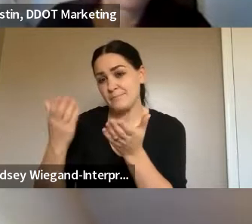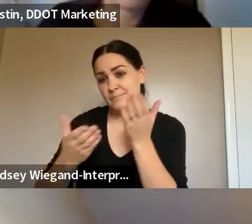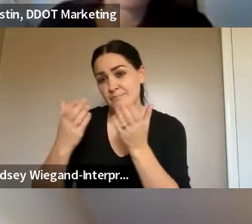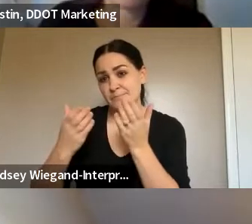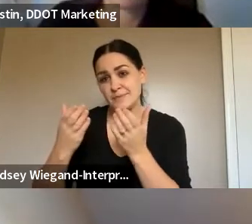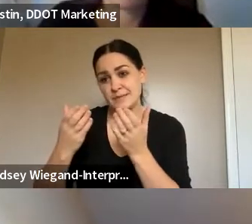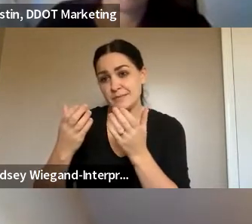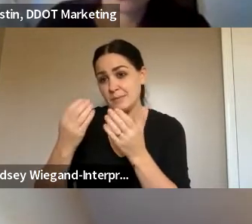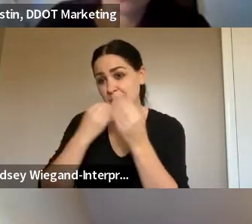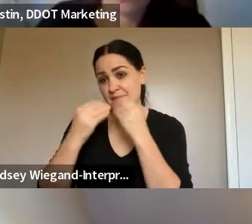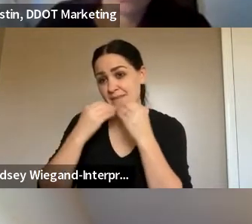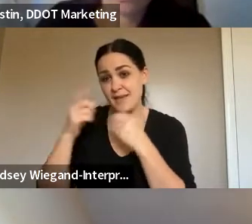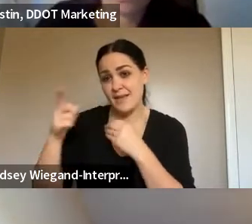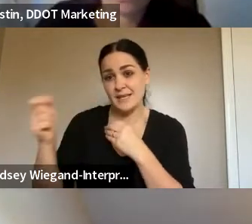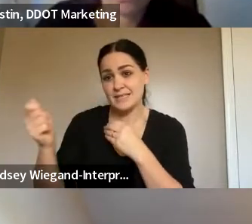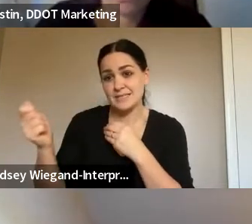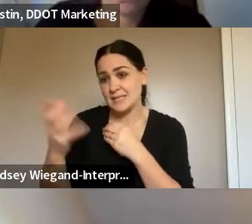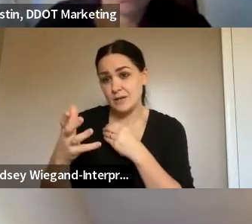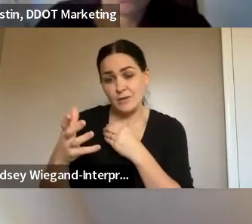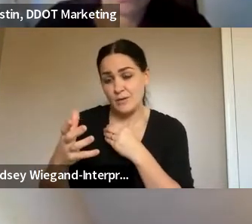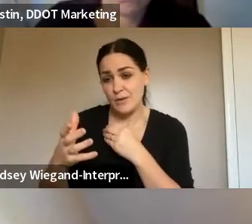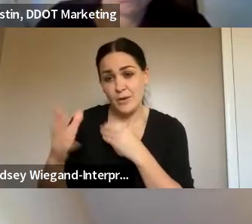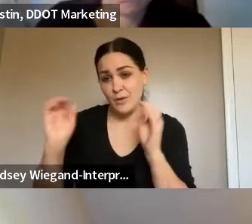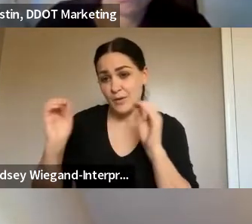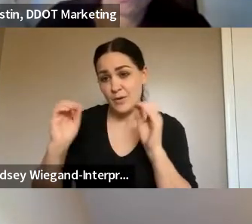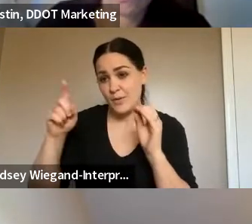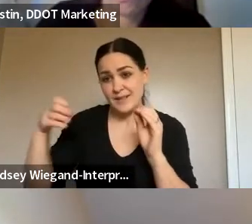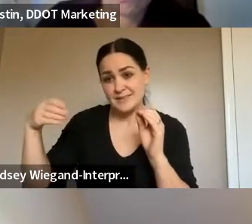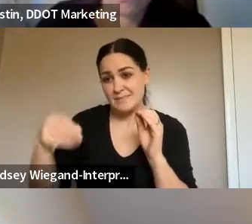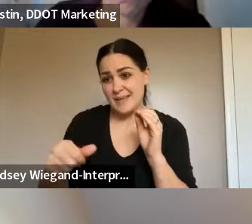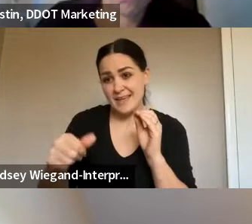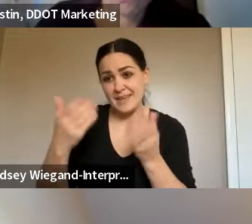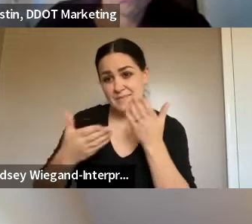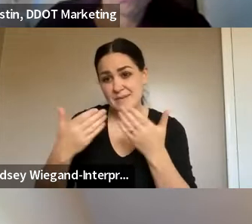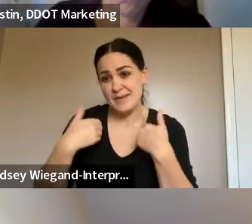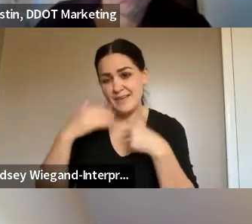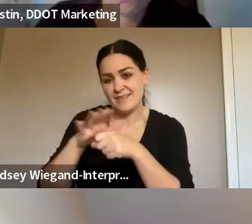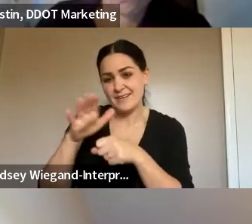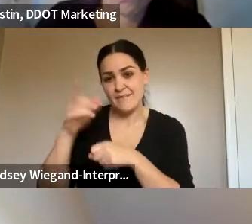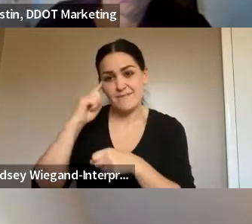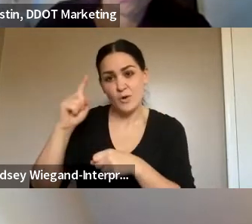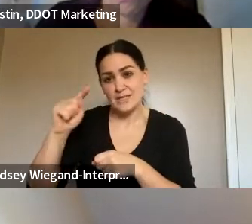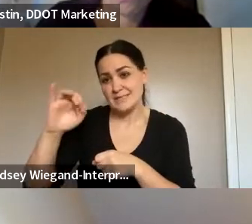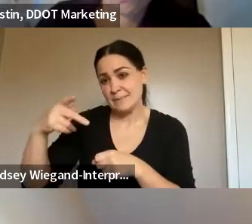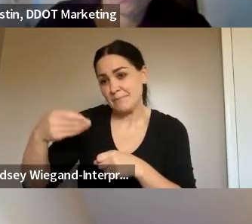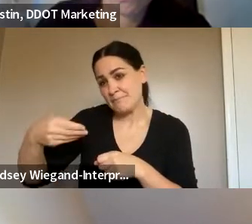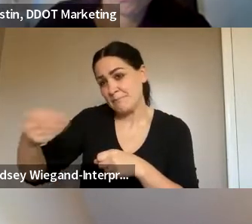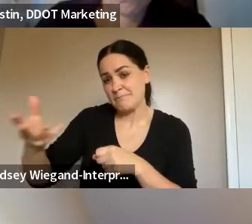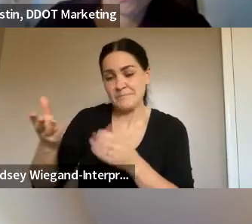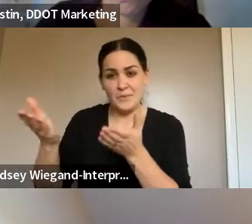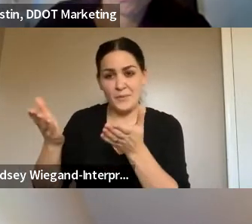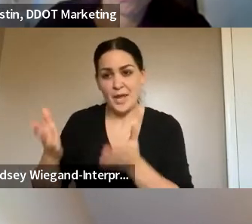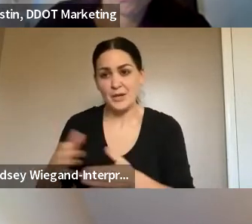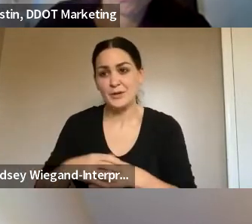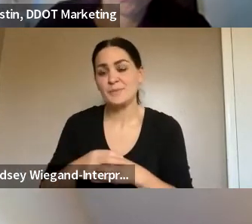Casino. Nobody has to pay, maybe just have enough to tip the waiter. But I'd like to talk to you on a time